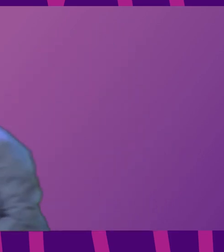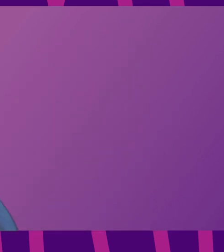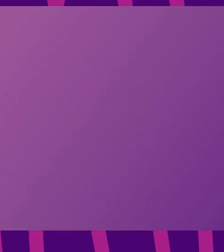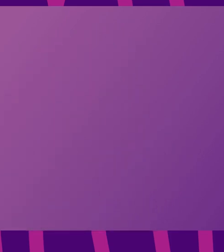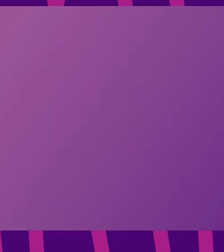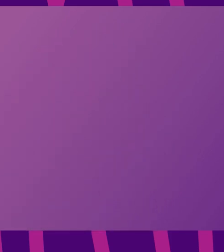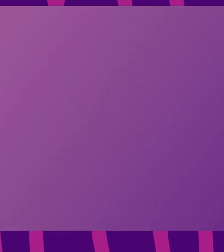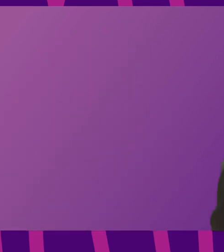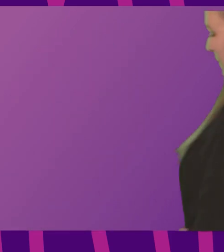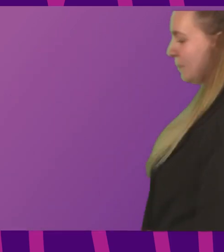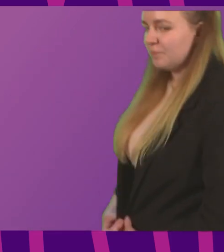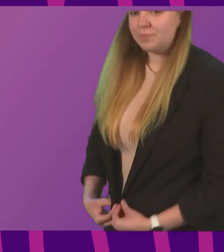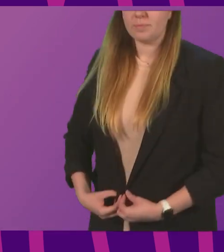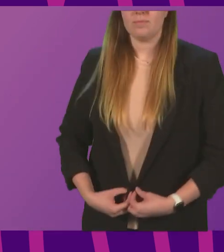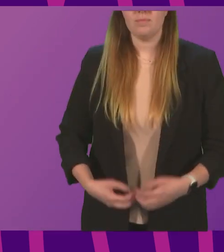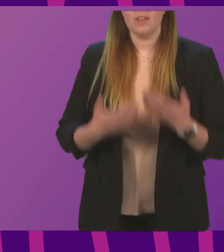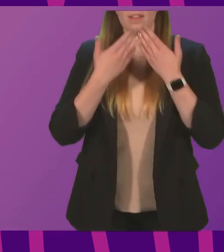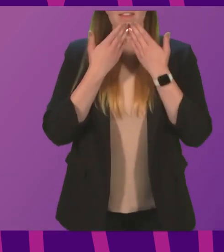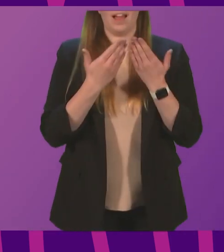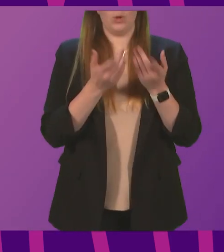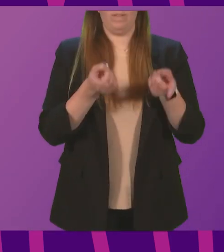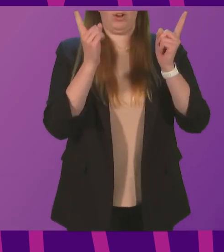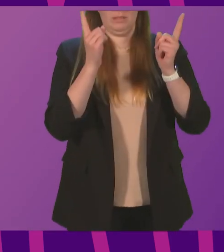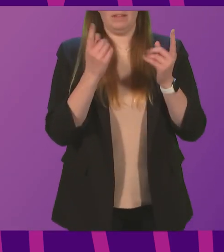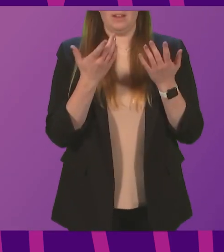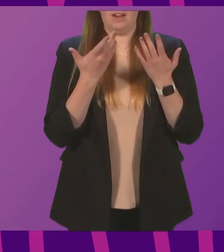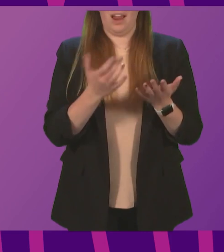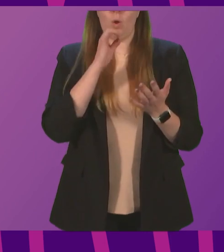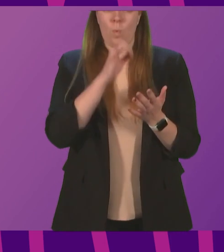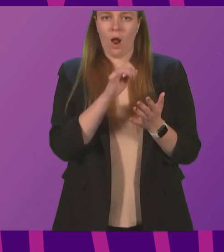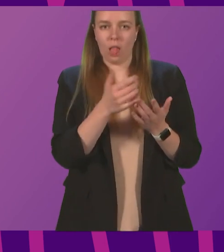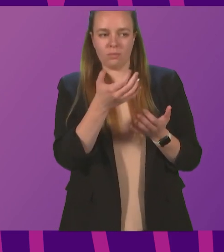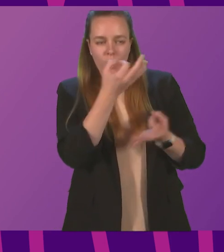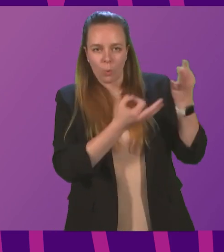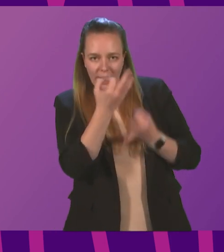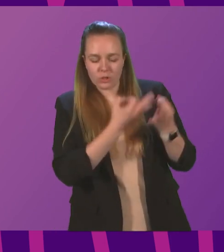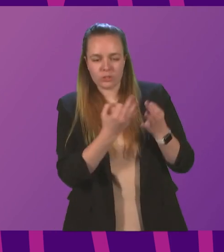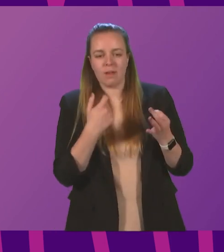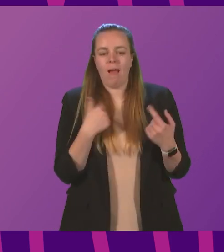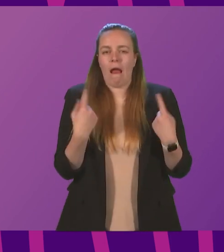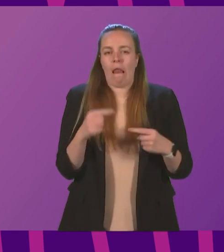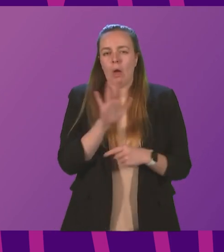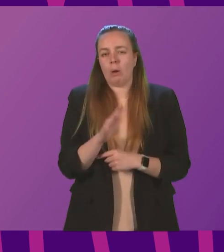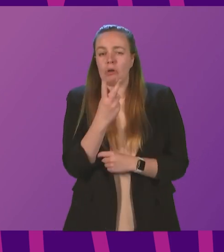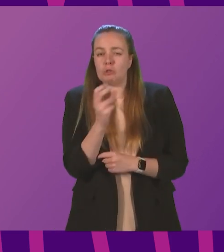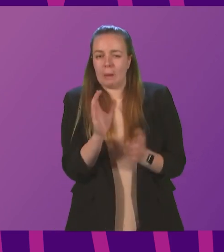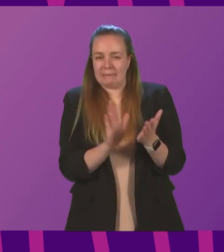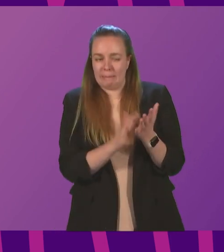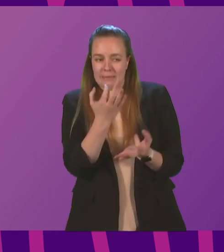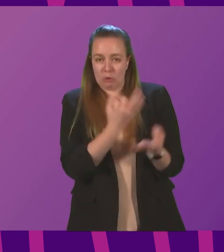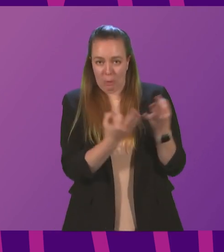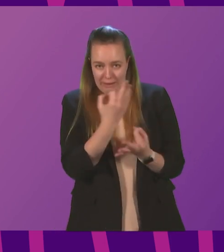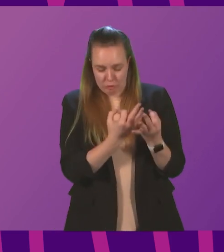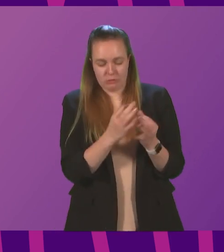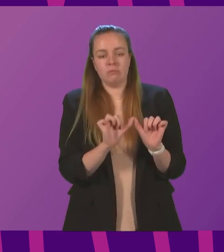Thank you, First Minister. The First Minister will now take questions on the issues raised in her statement. I intend to allow around 20 minutes for questions,